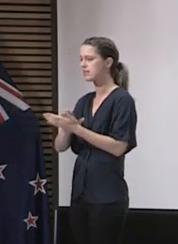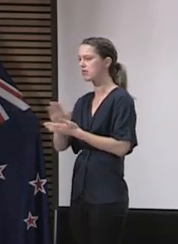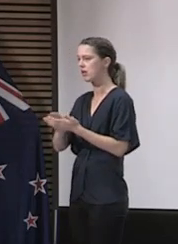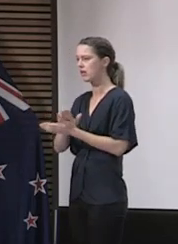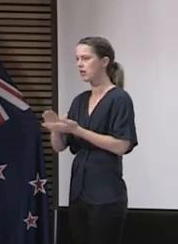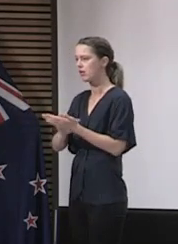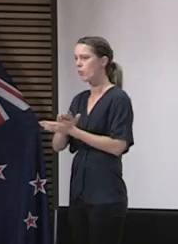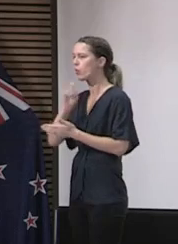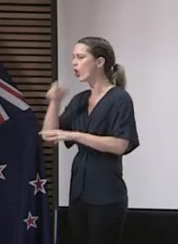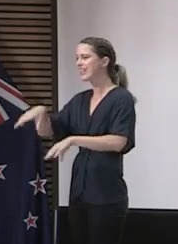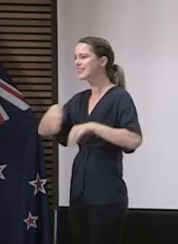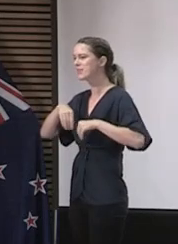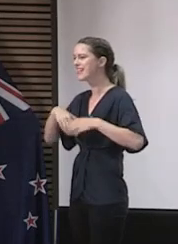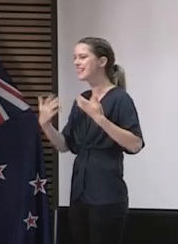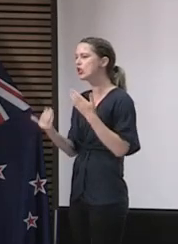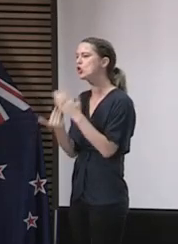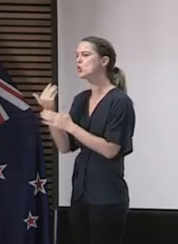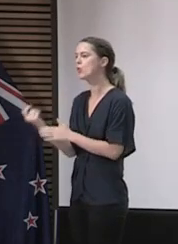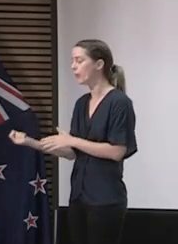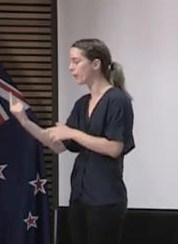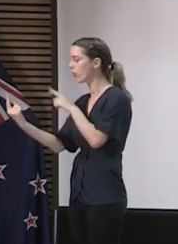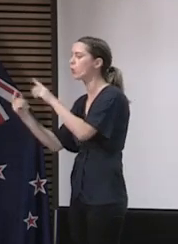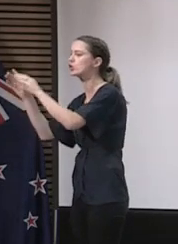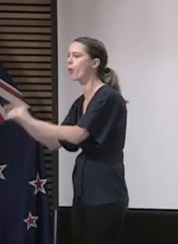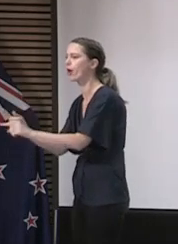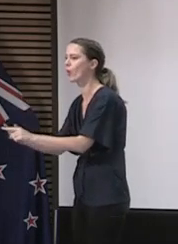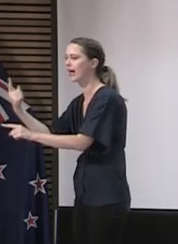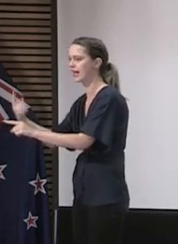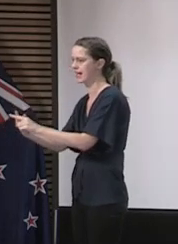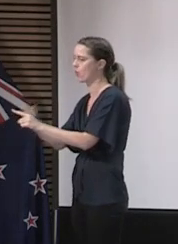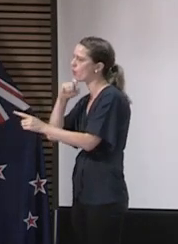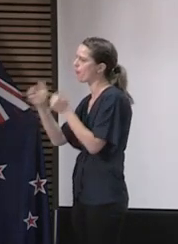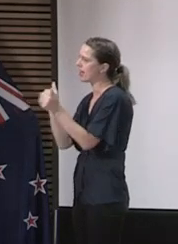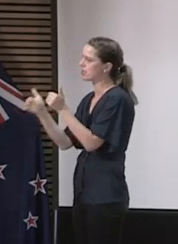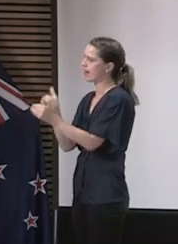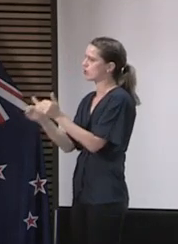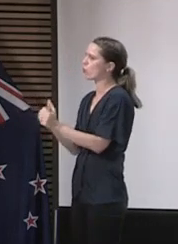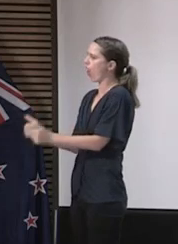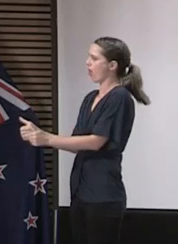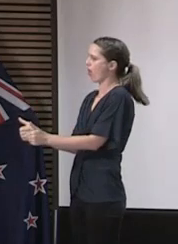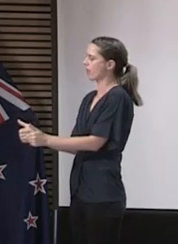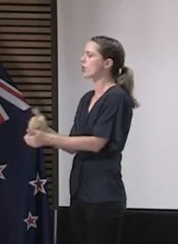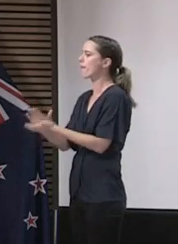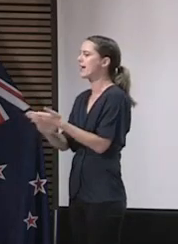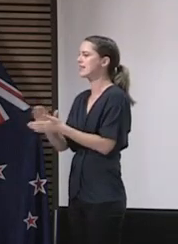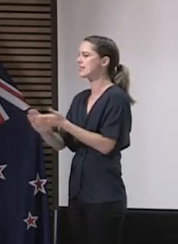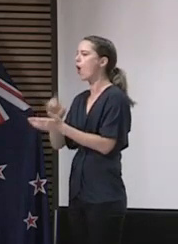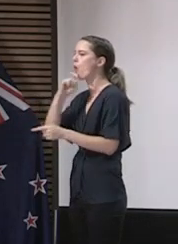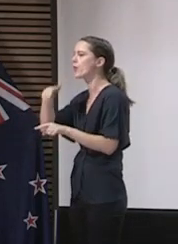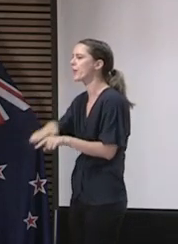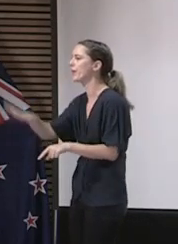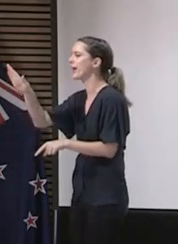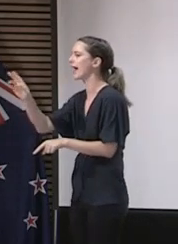have that zero tolerance approach to have a very aggressive management of those cases and keep those numbers low and